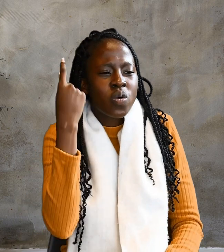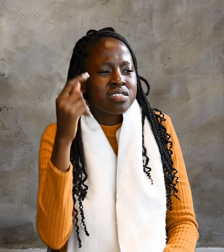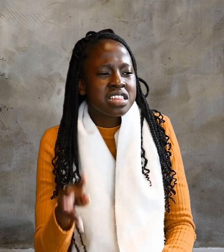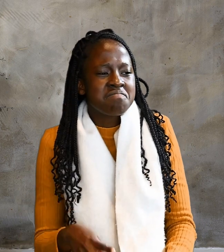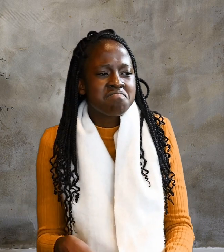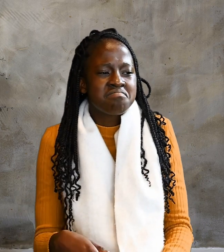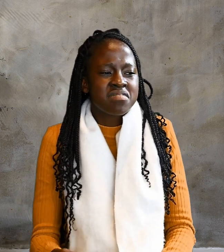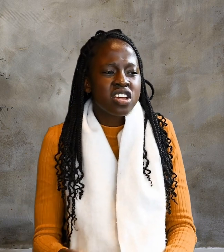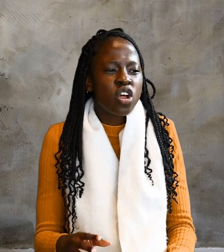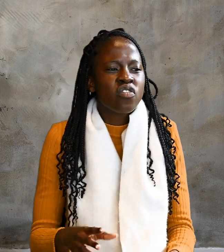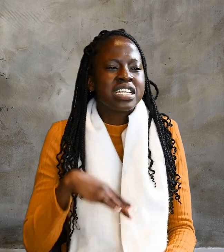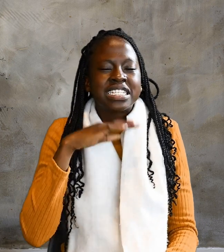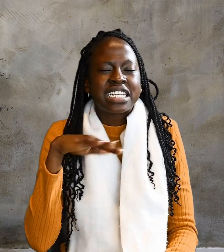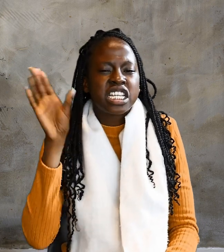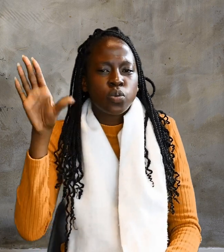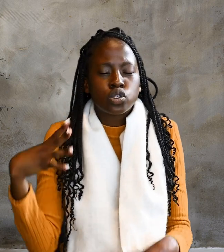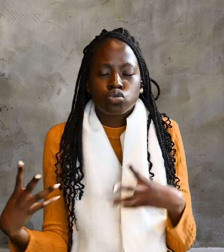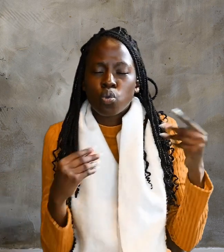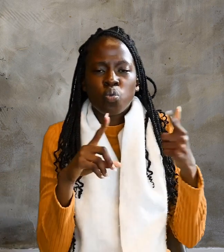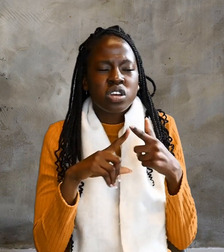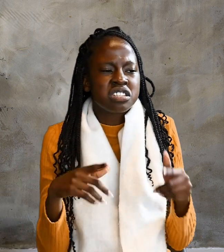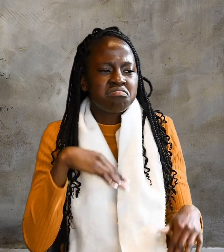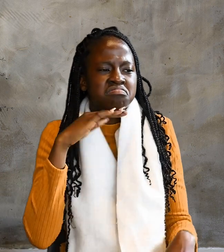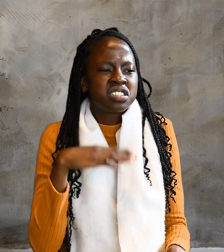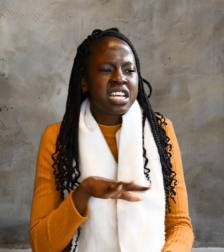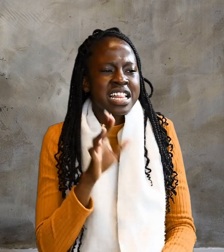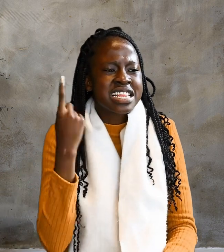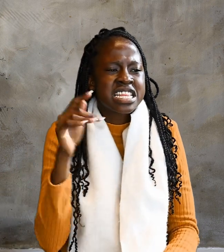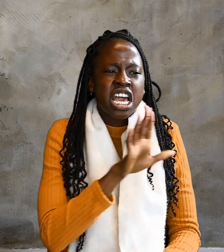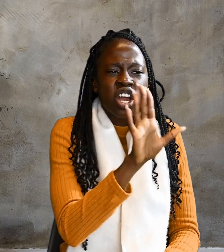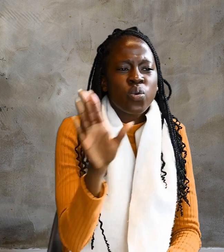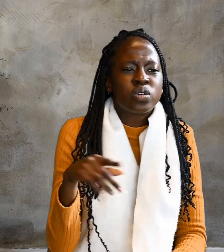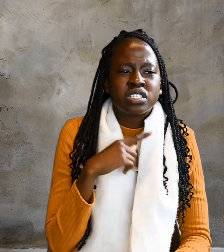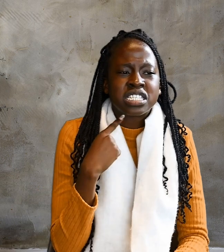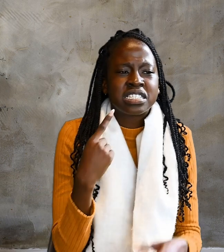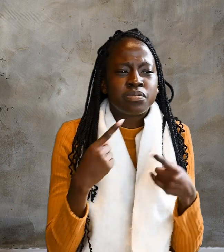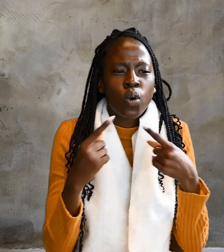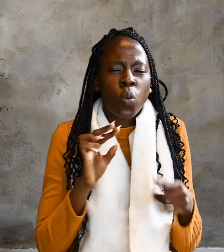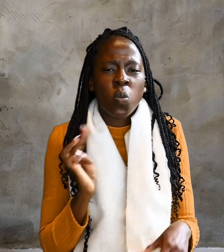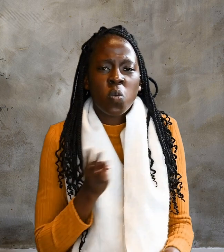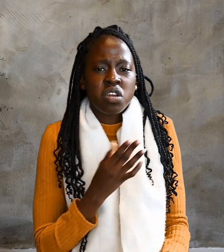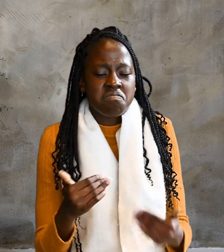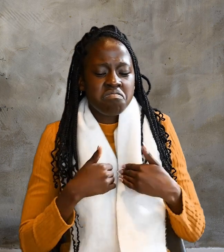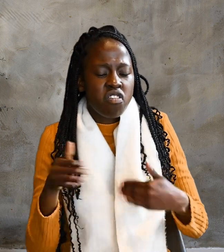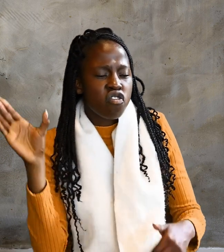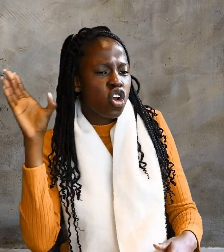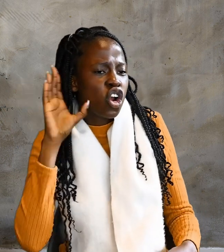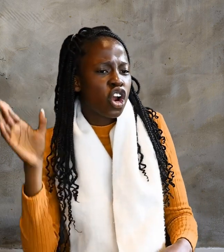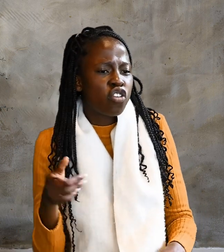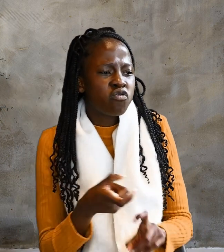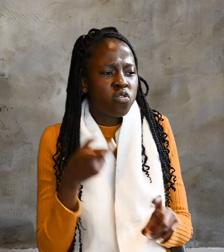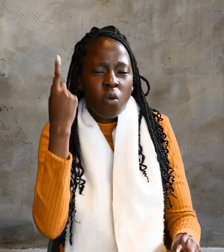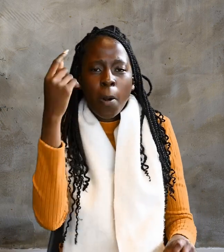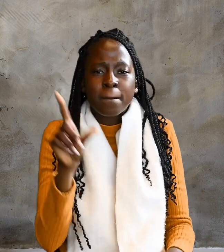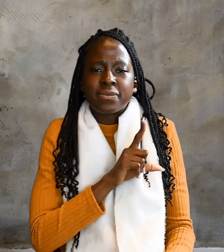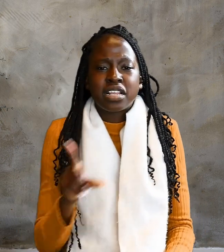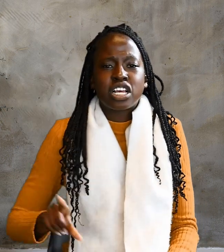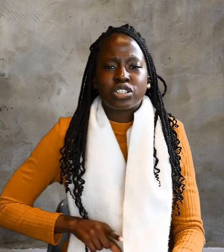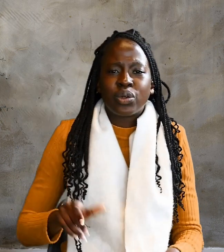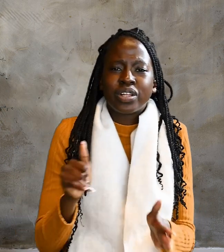The crowd spoke up. We have heard from the law that the Messiah will remain forever. So how